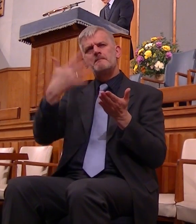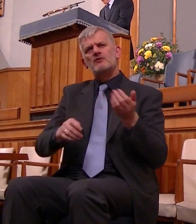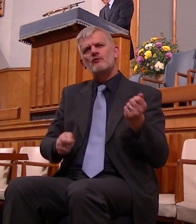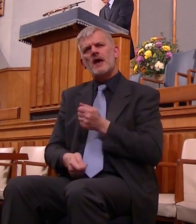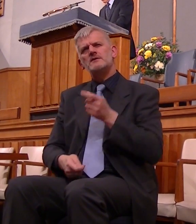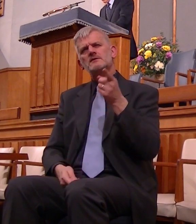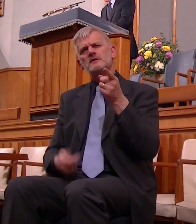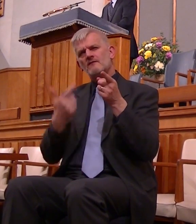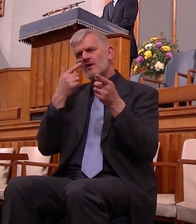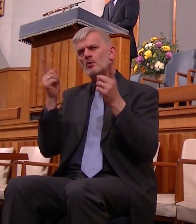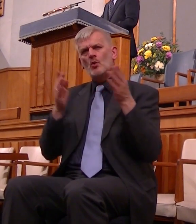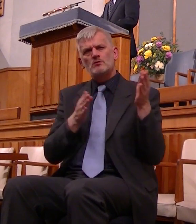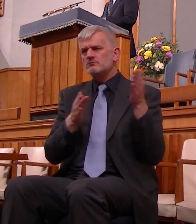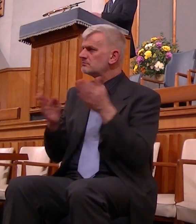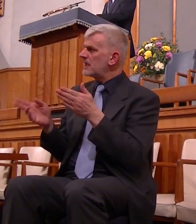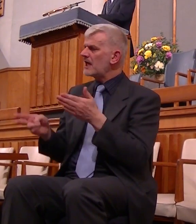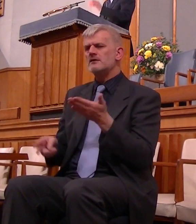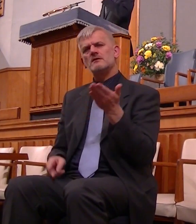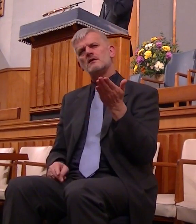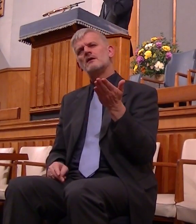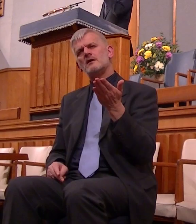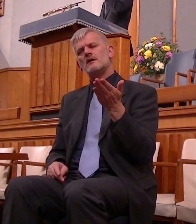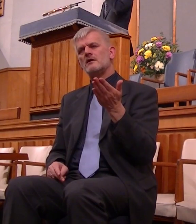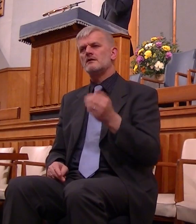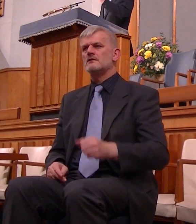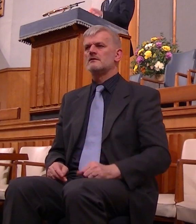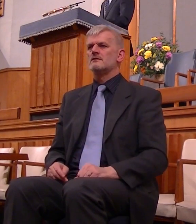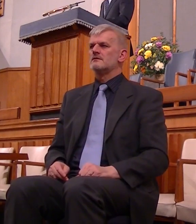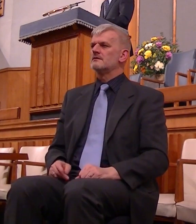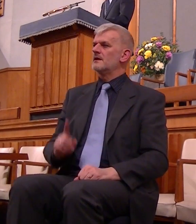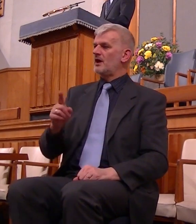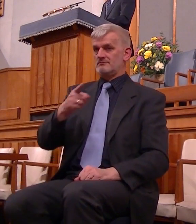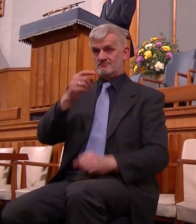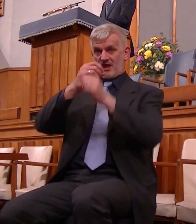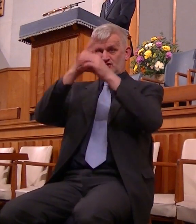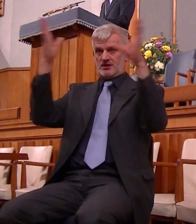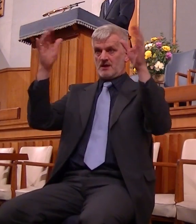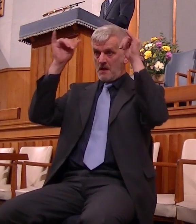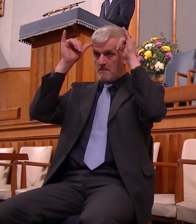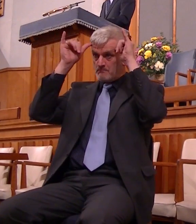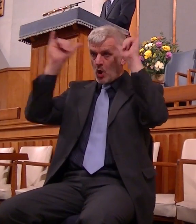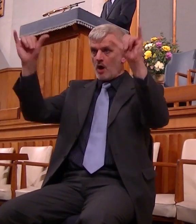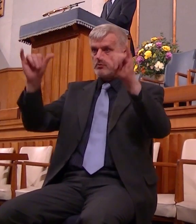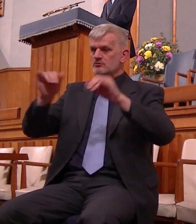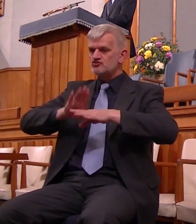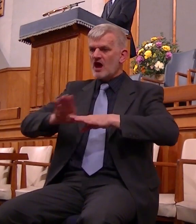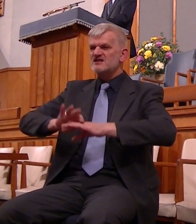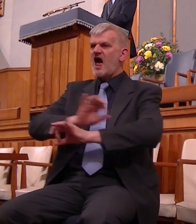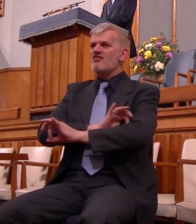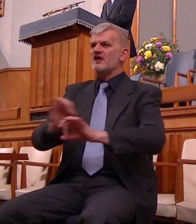and turned back to God an untrained bullock just wild running here and there